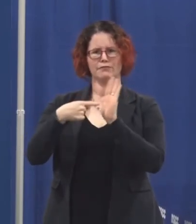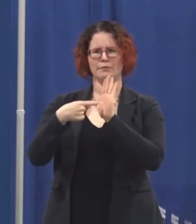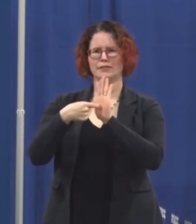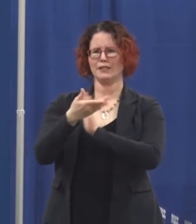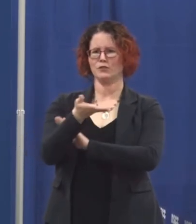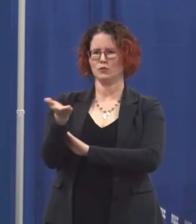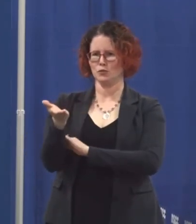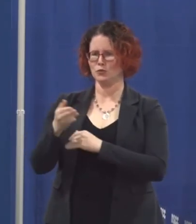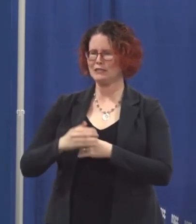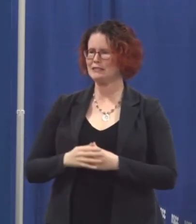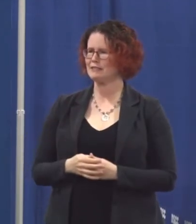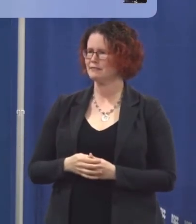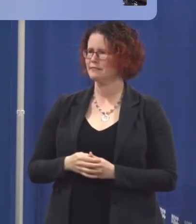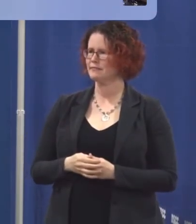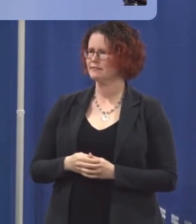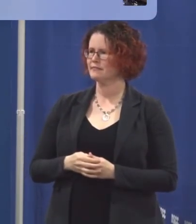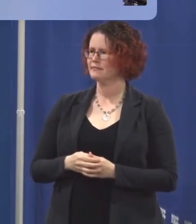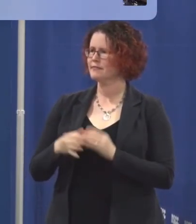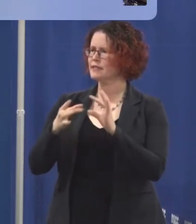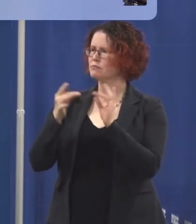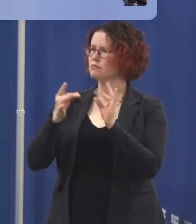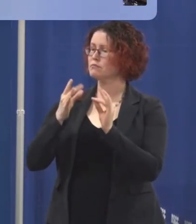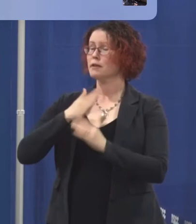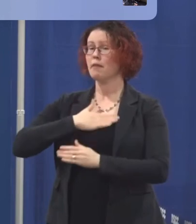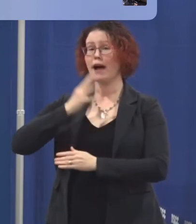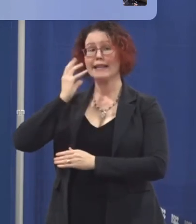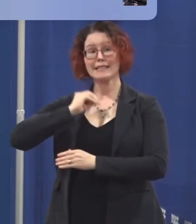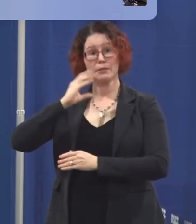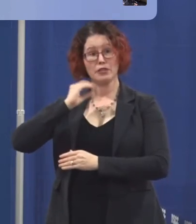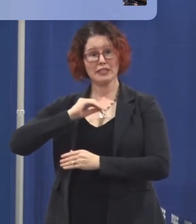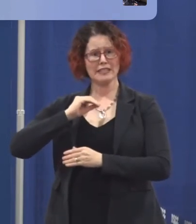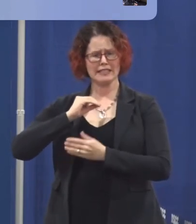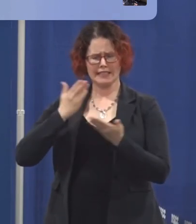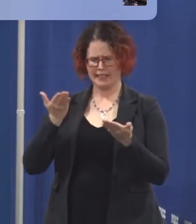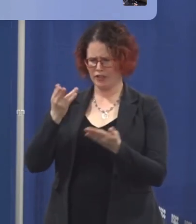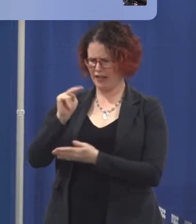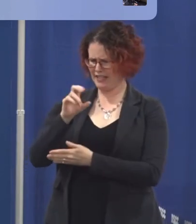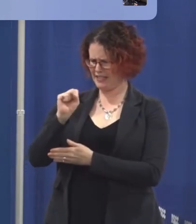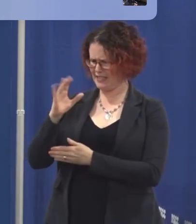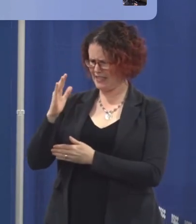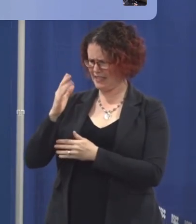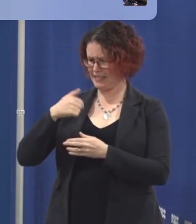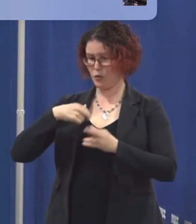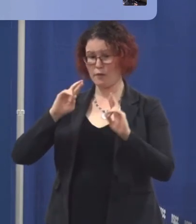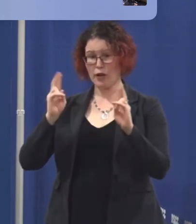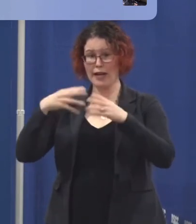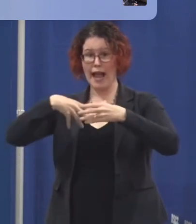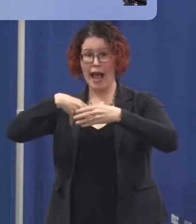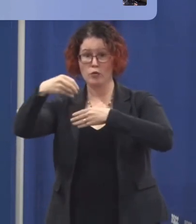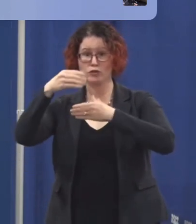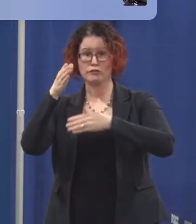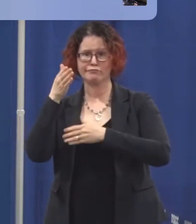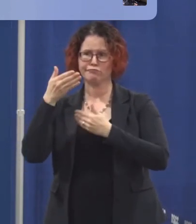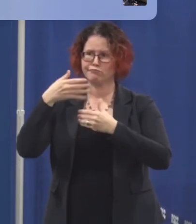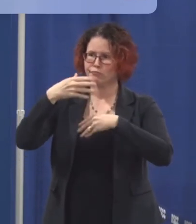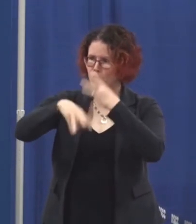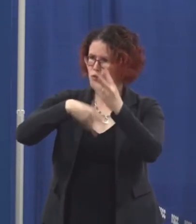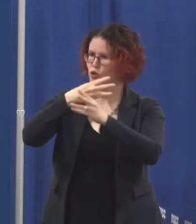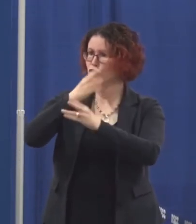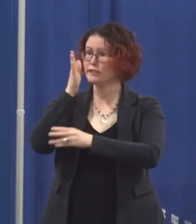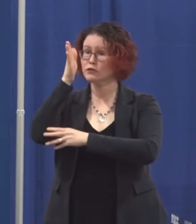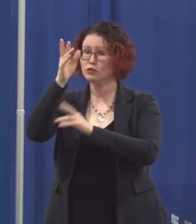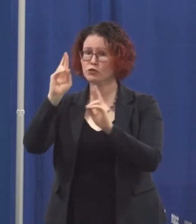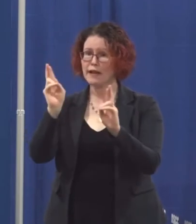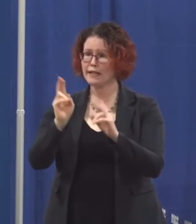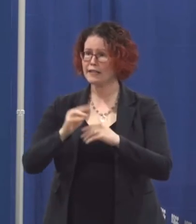my experience at NSCC has better prepared me for my future I could talk about building my